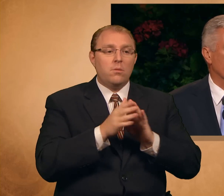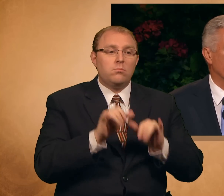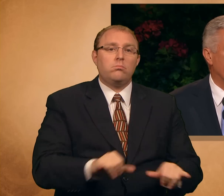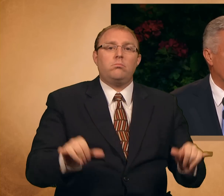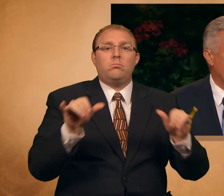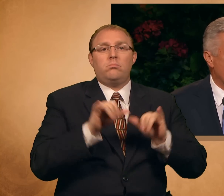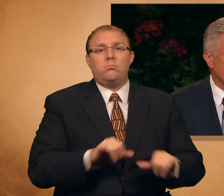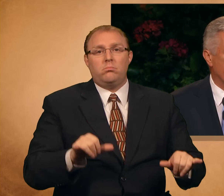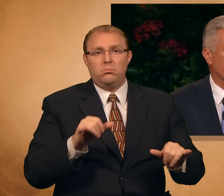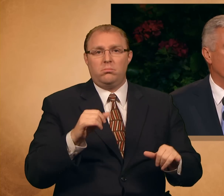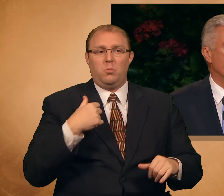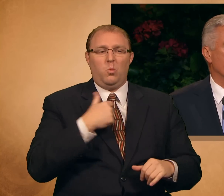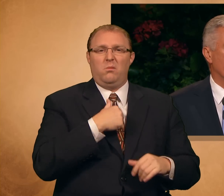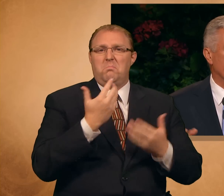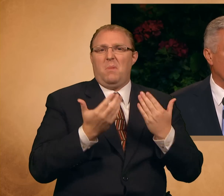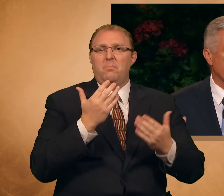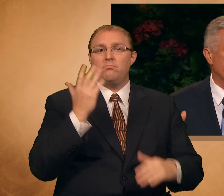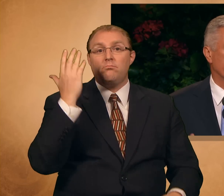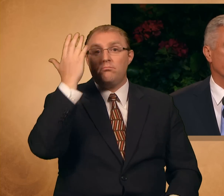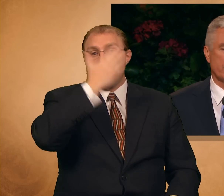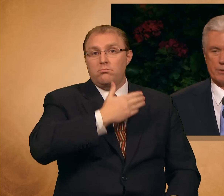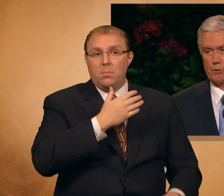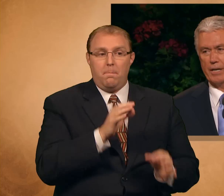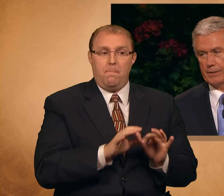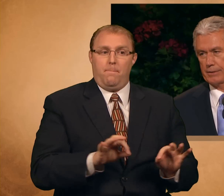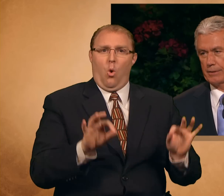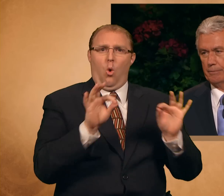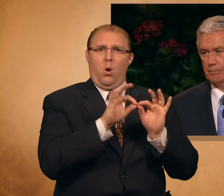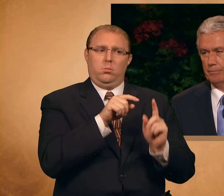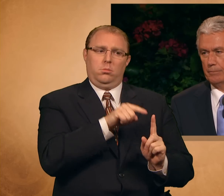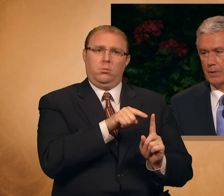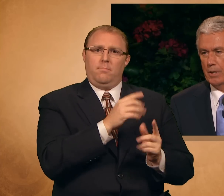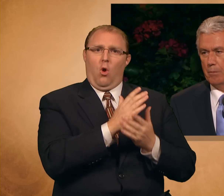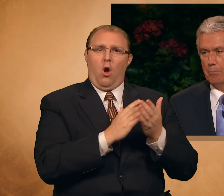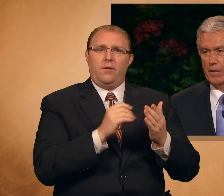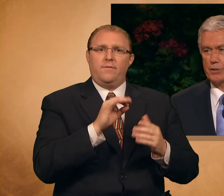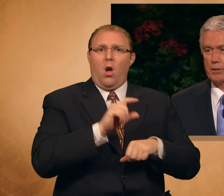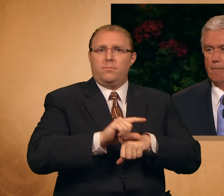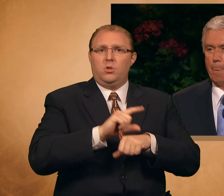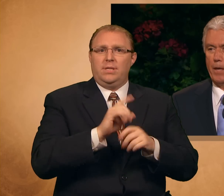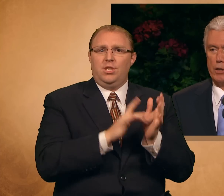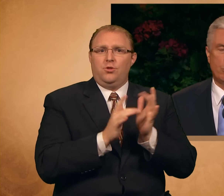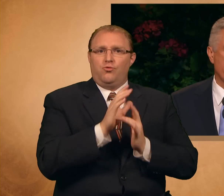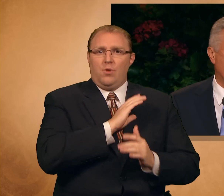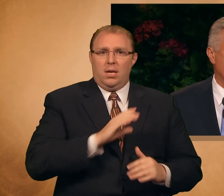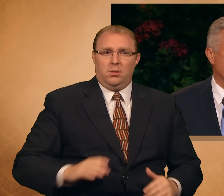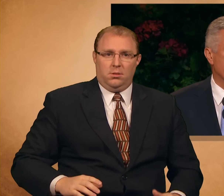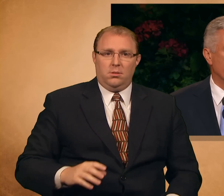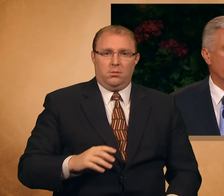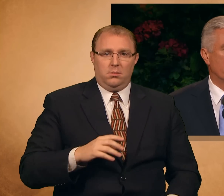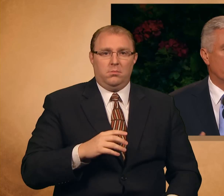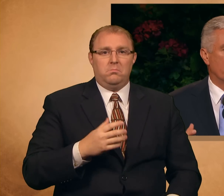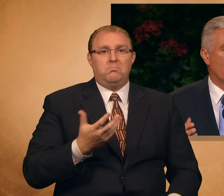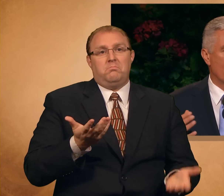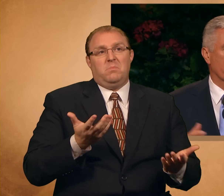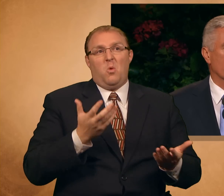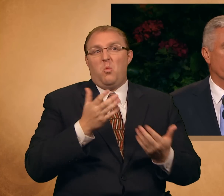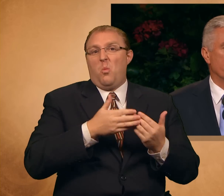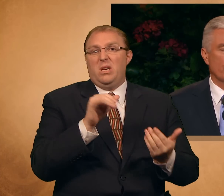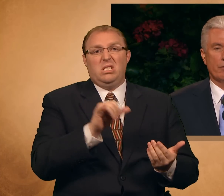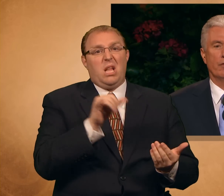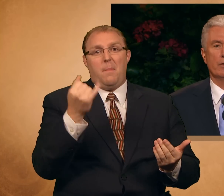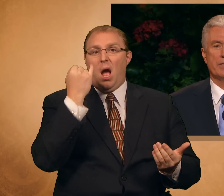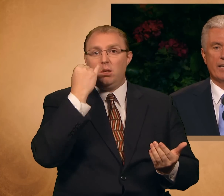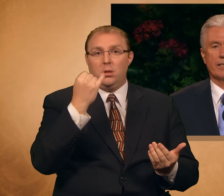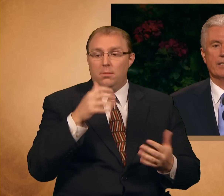overlook a vital aspect of the gospel of Jesus Christ, much as one might overlook